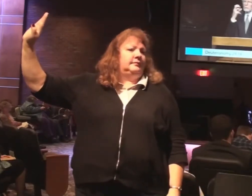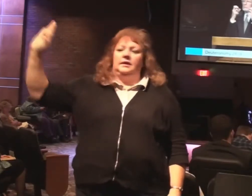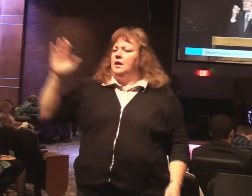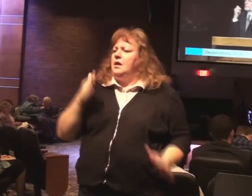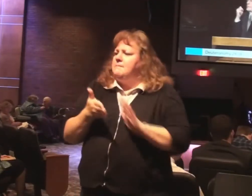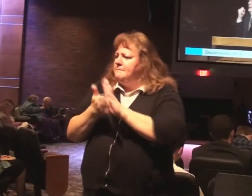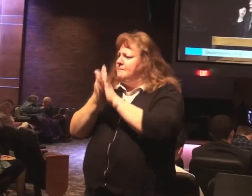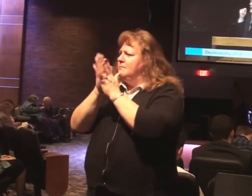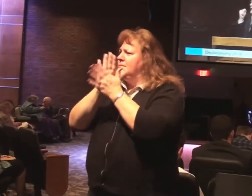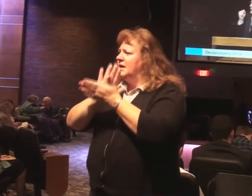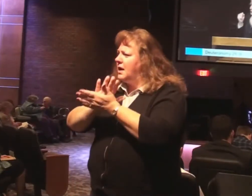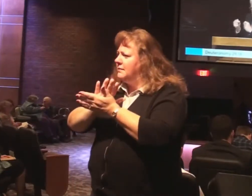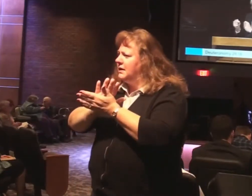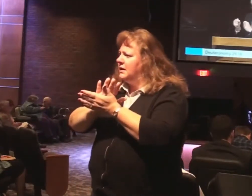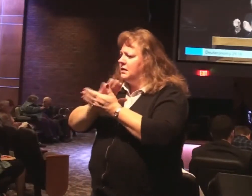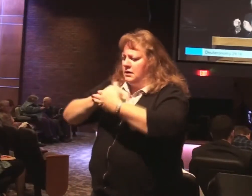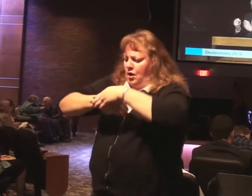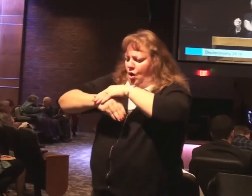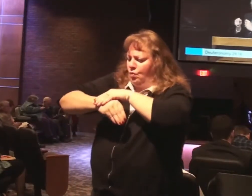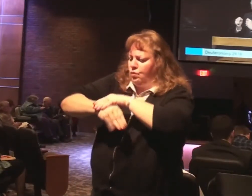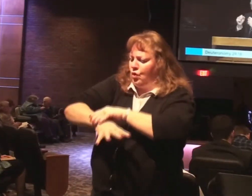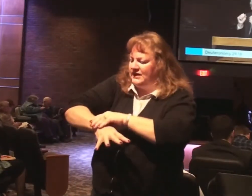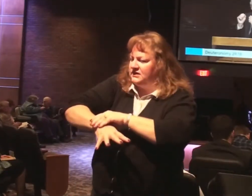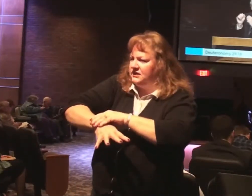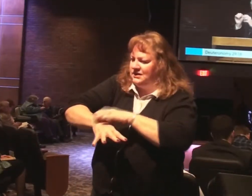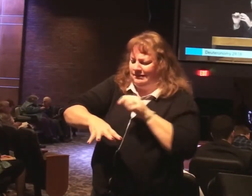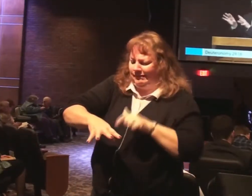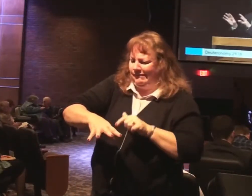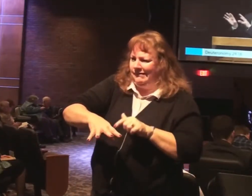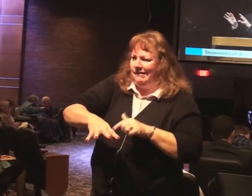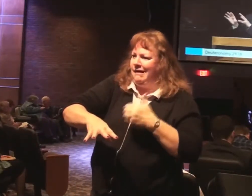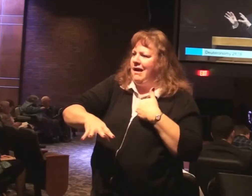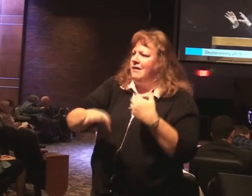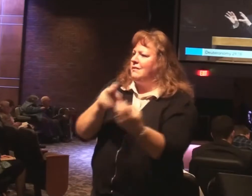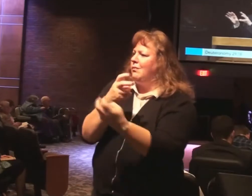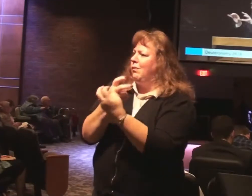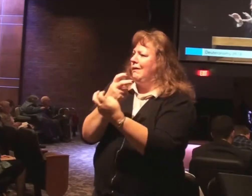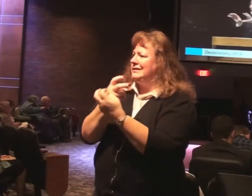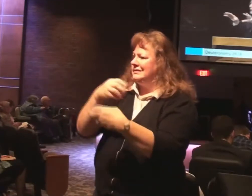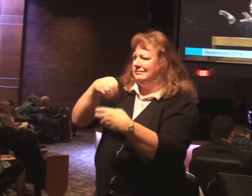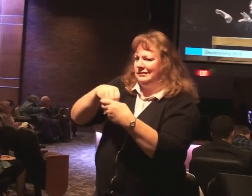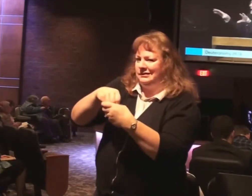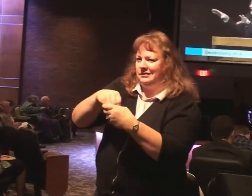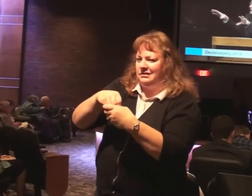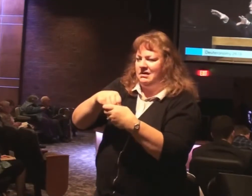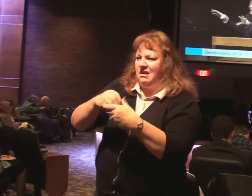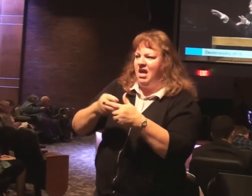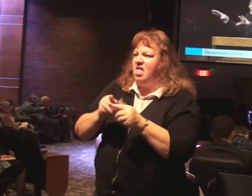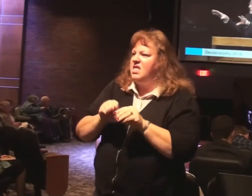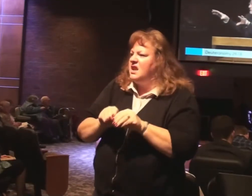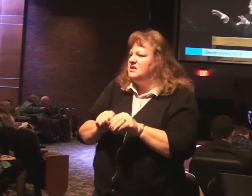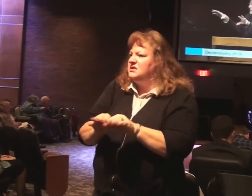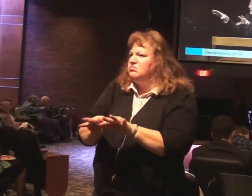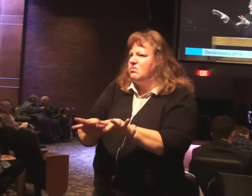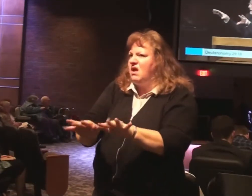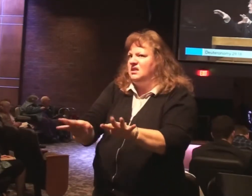a root bearing poison. It spreads. It